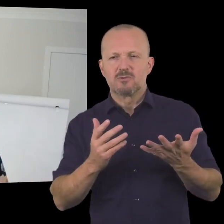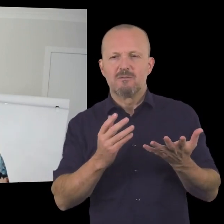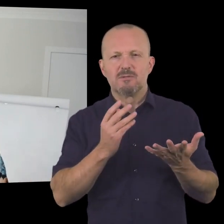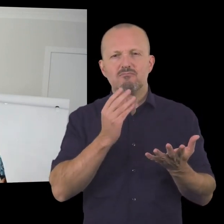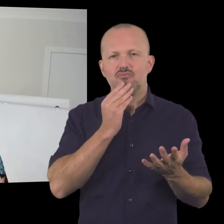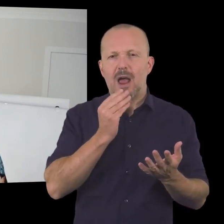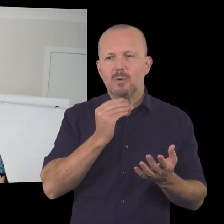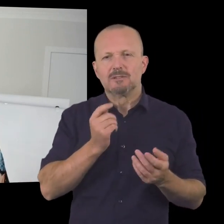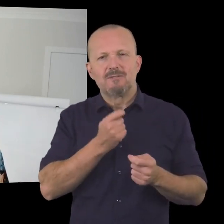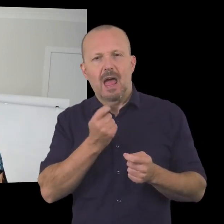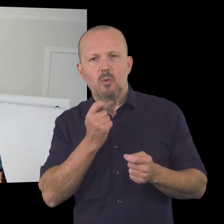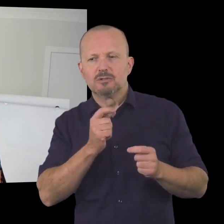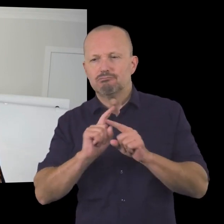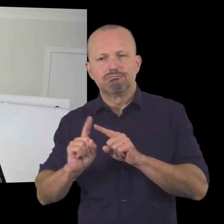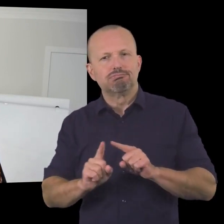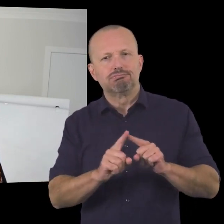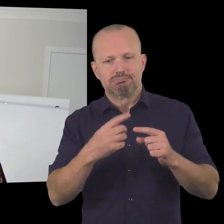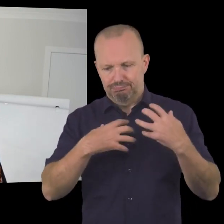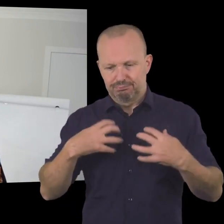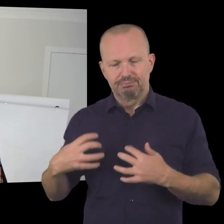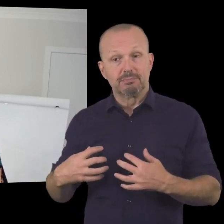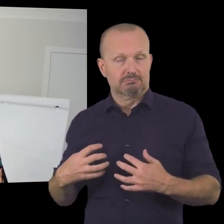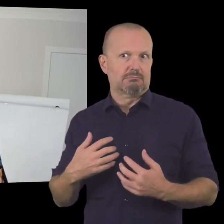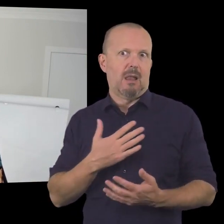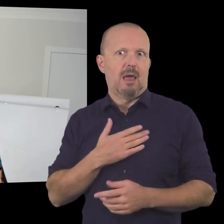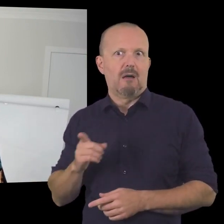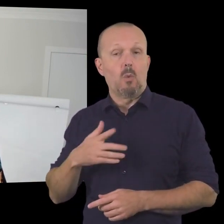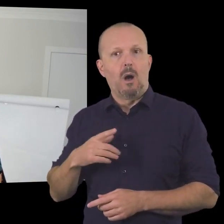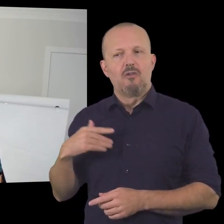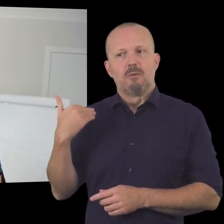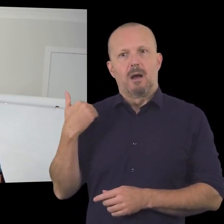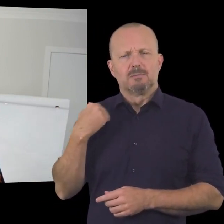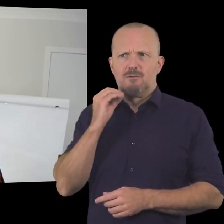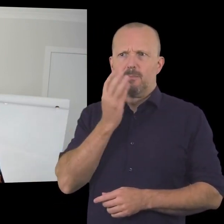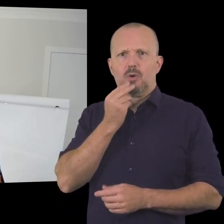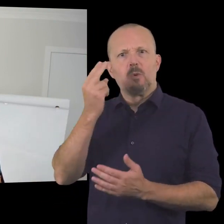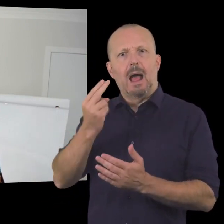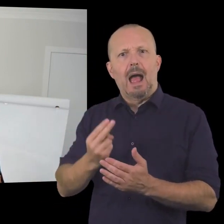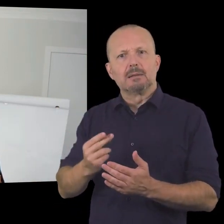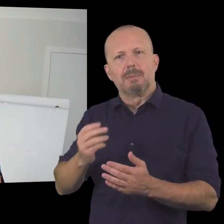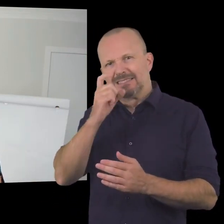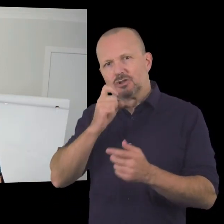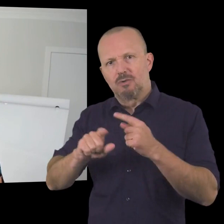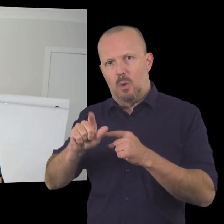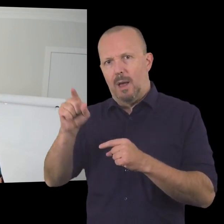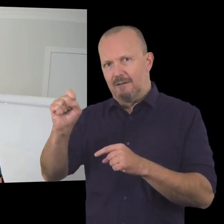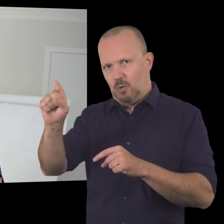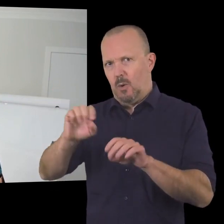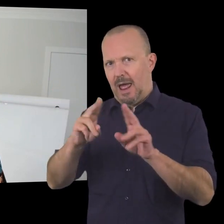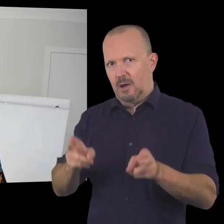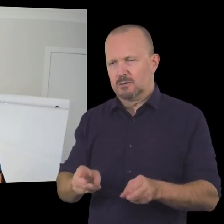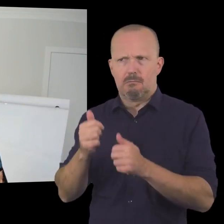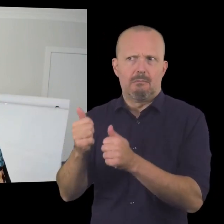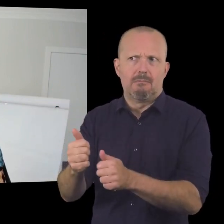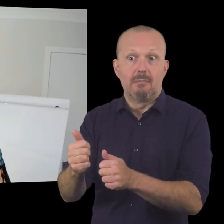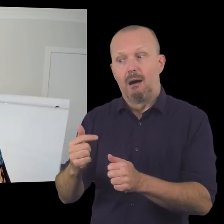and uh beige colored flowers so it's one of my favorite tops because it reminds me of a beautiful piece of art that my sister-in-law has on